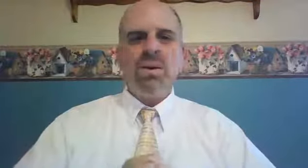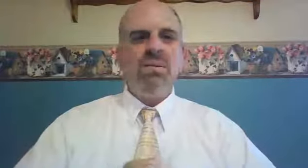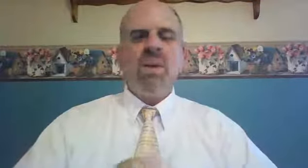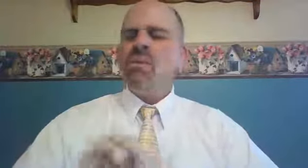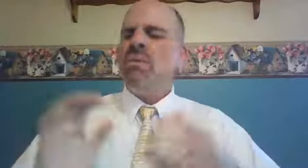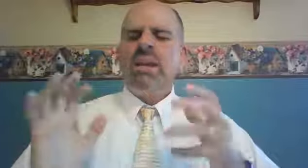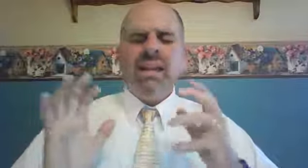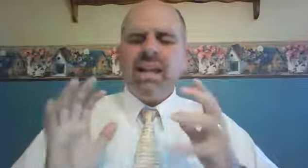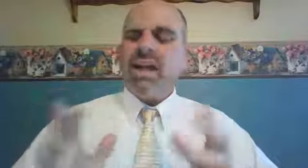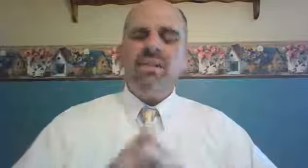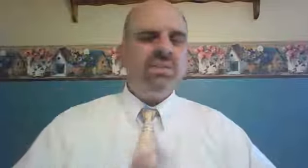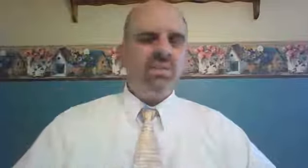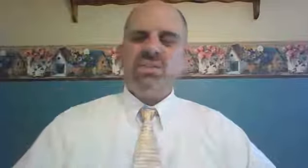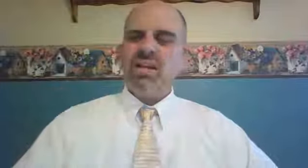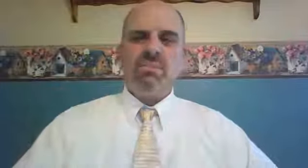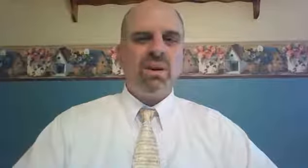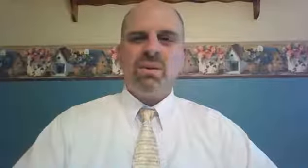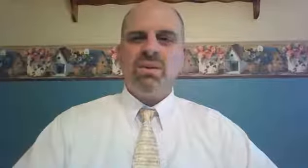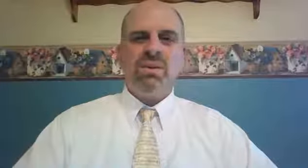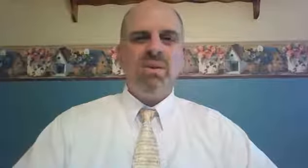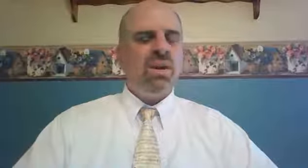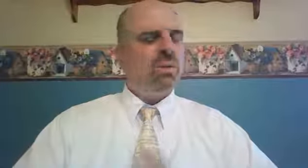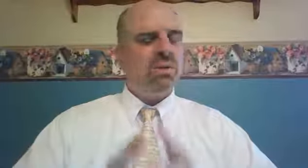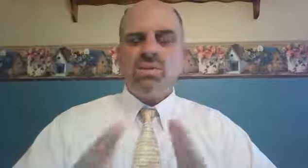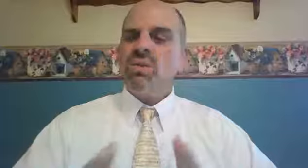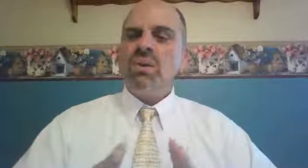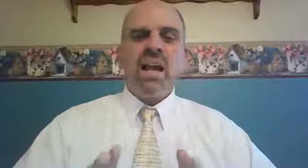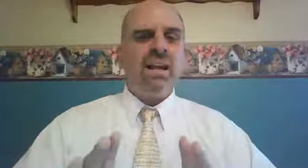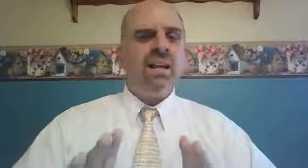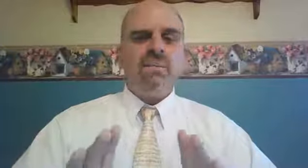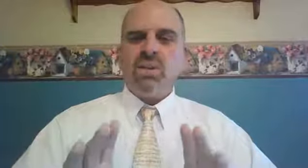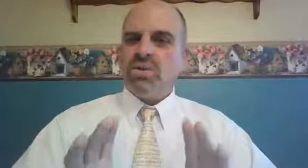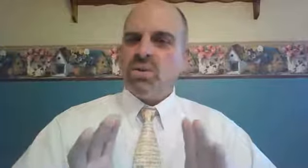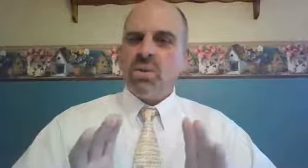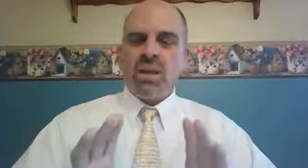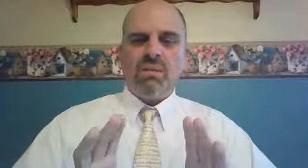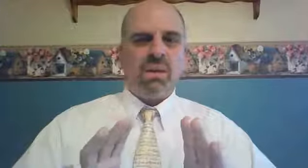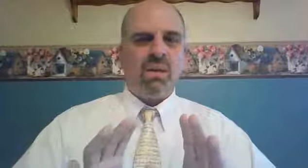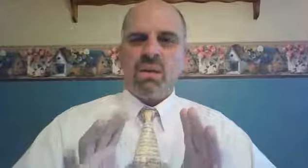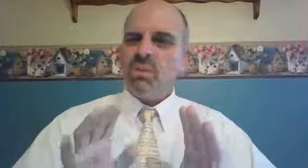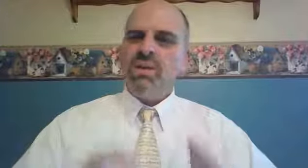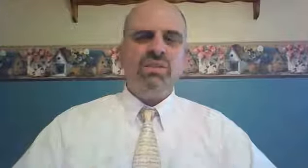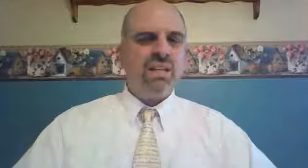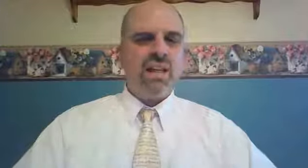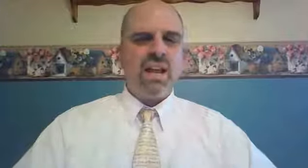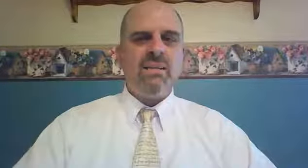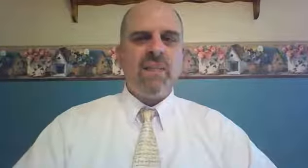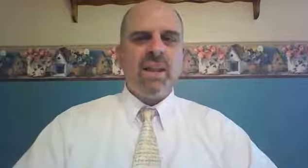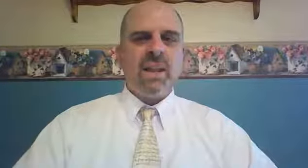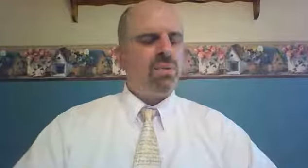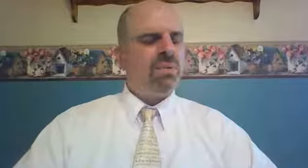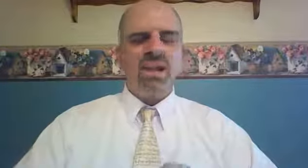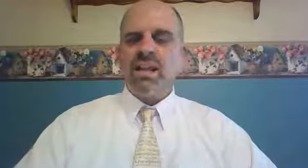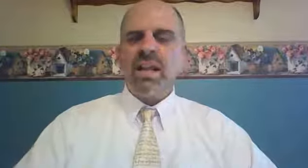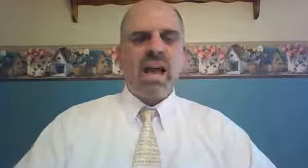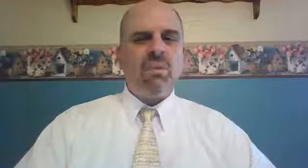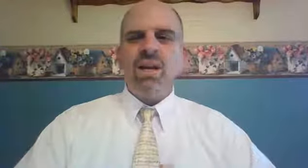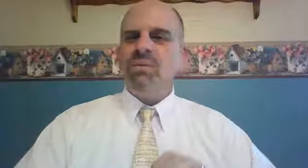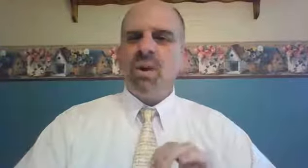know. We would love to celebrate with you. We're so glad that you have been with us today. And we pray that God would give you